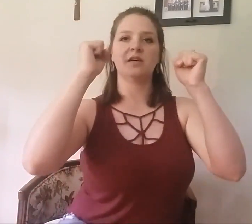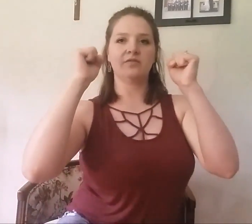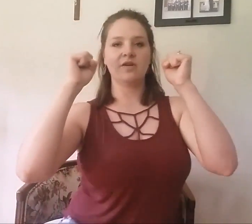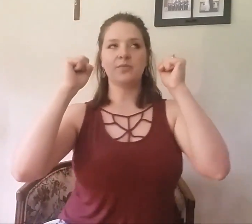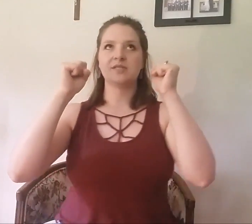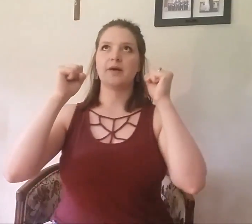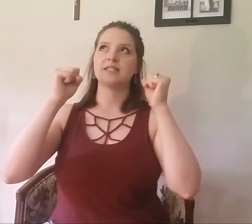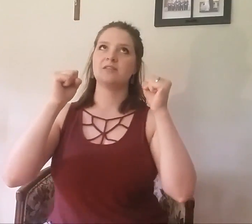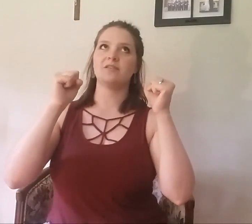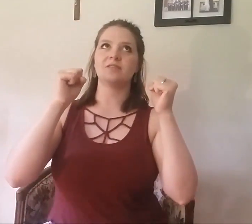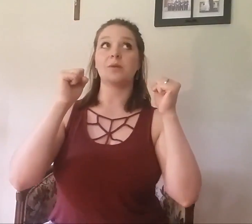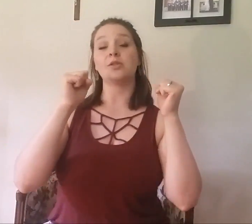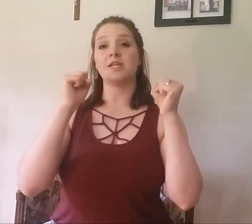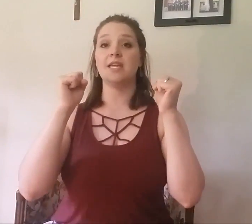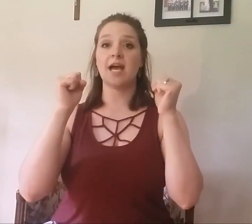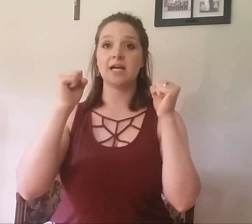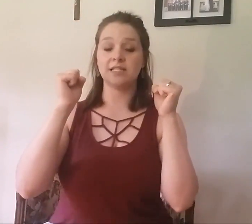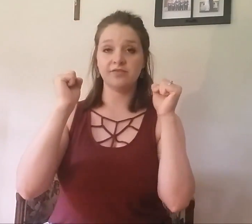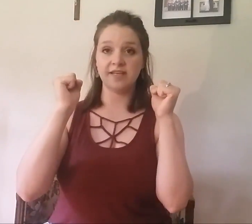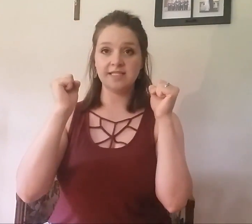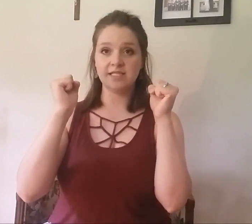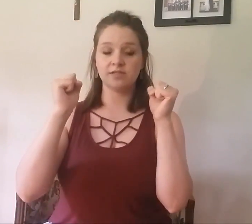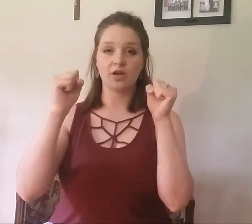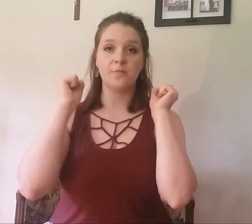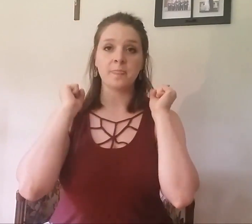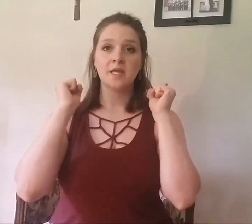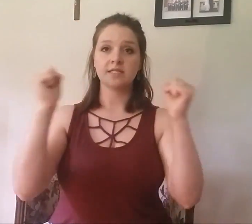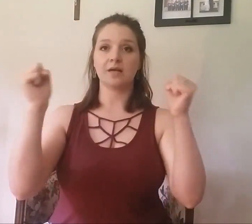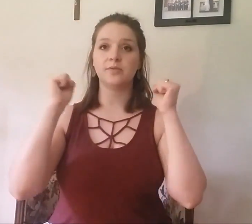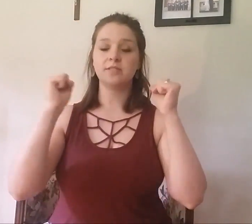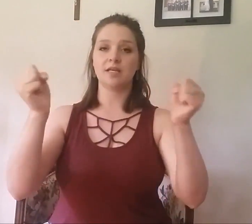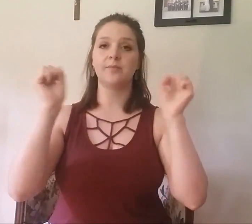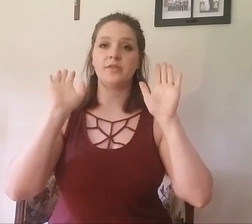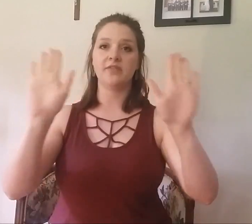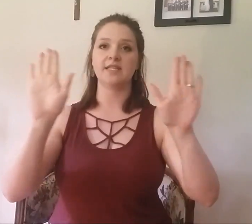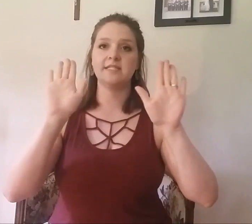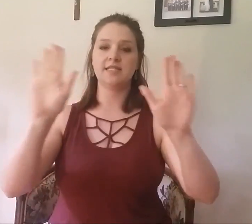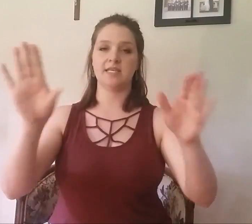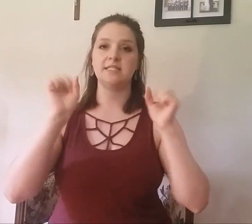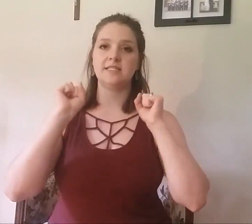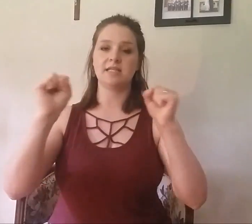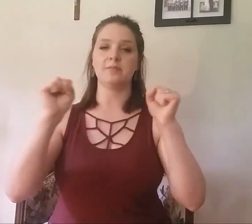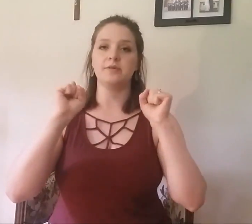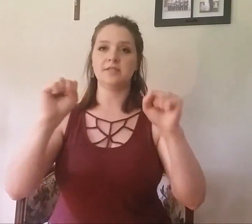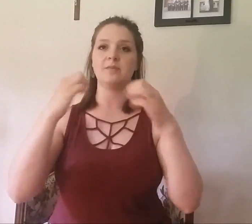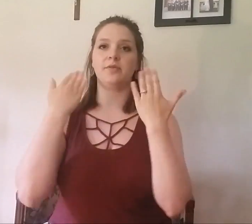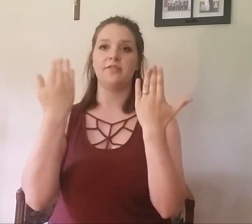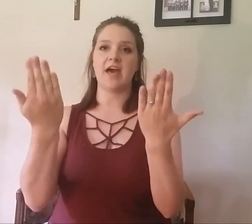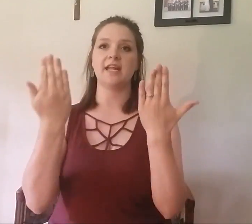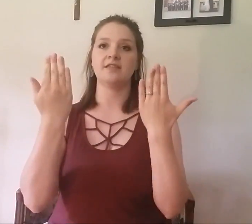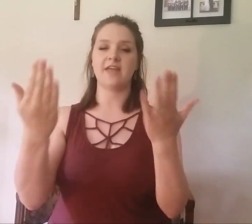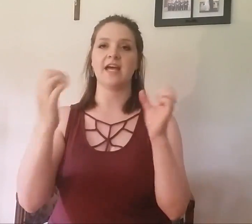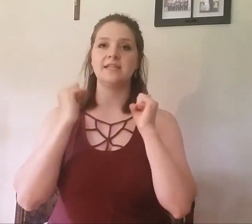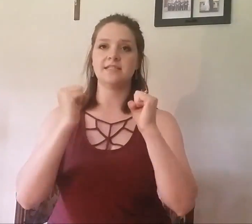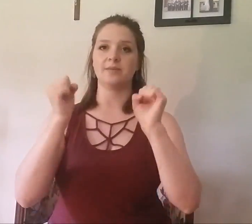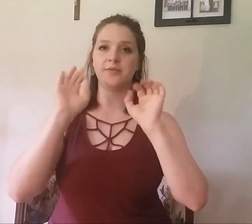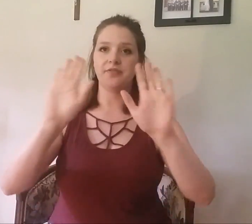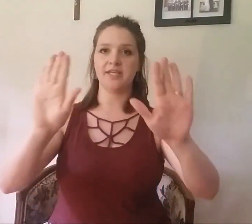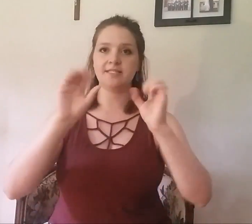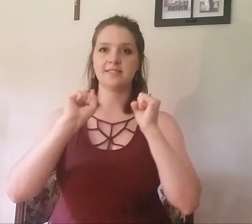the front perspective of somebody looking at fists so double double this this double double that that double this